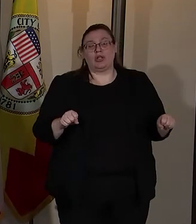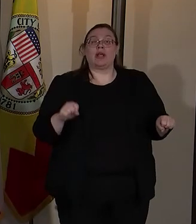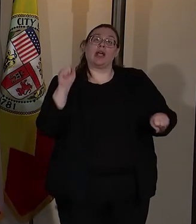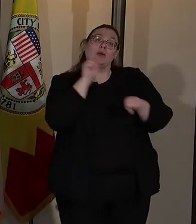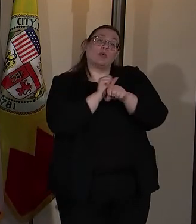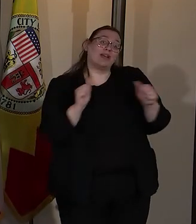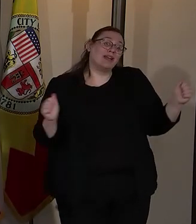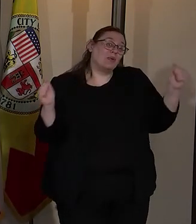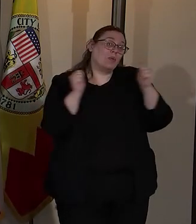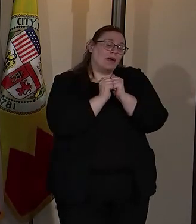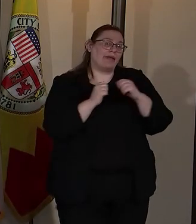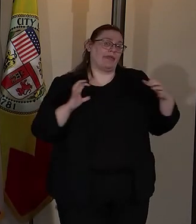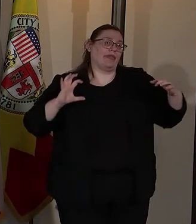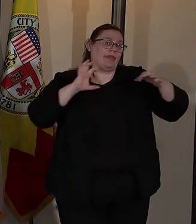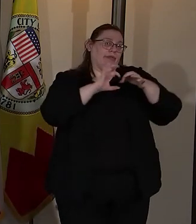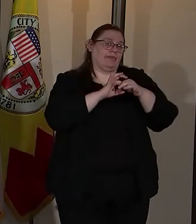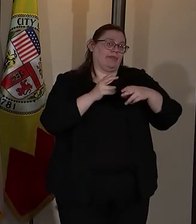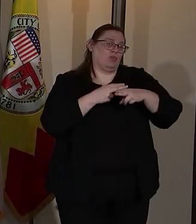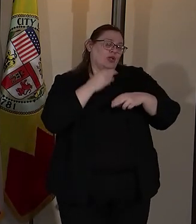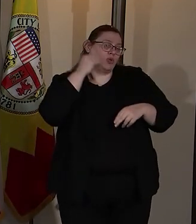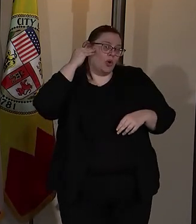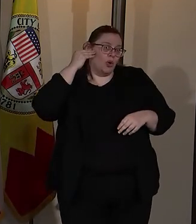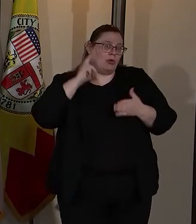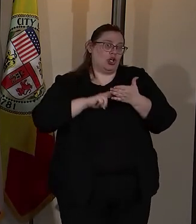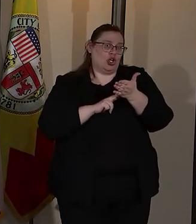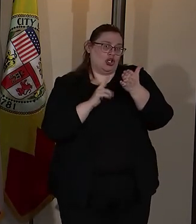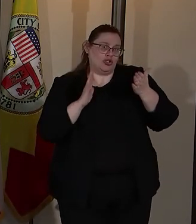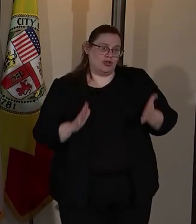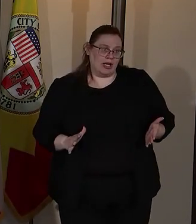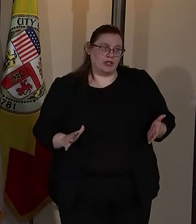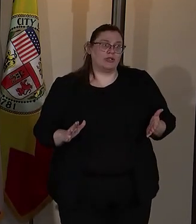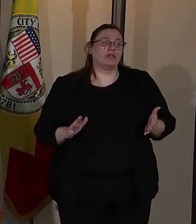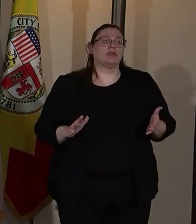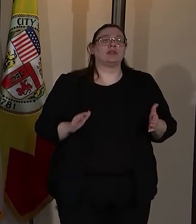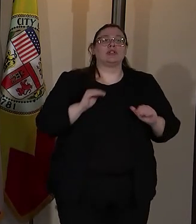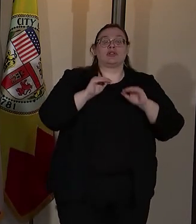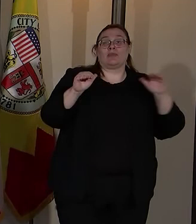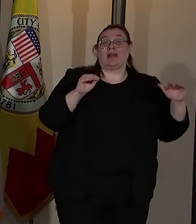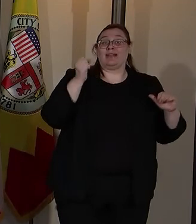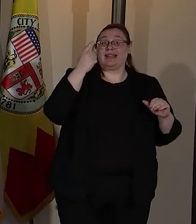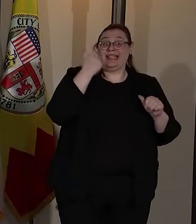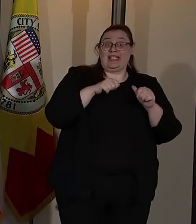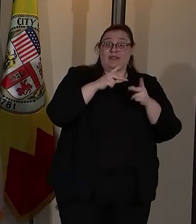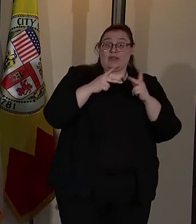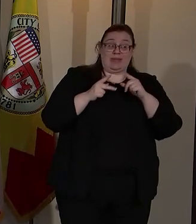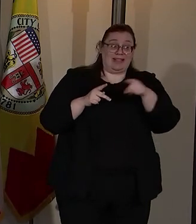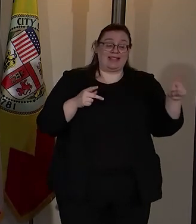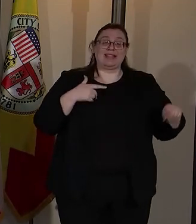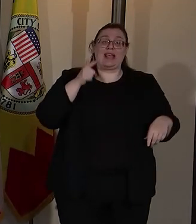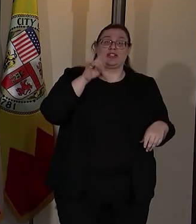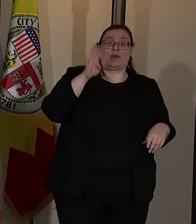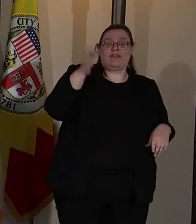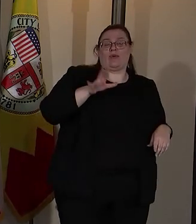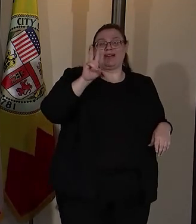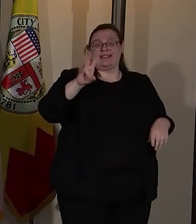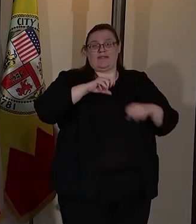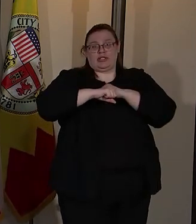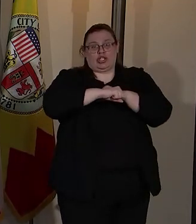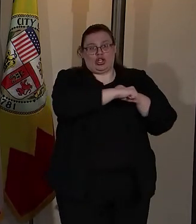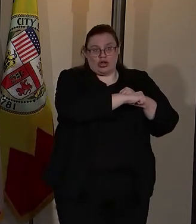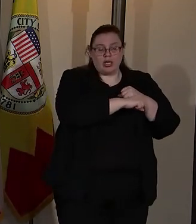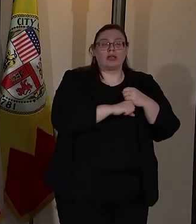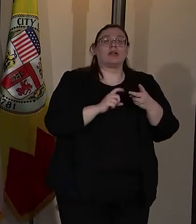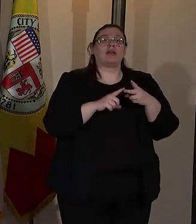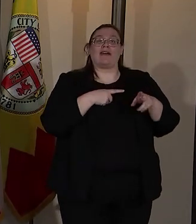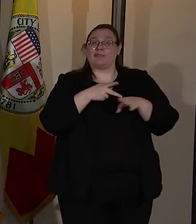with the bridge home contractor as a reminder, each of those sites has 24 hours a day, 7 day a week security. They